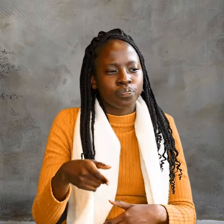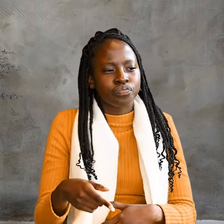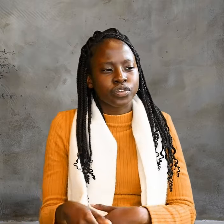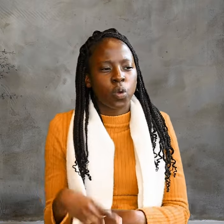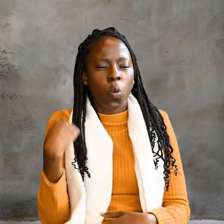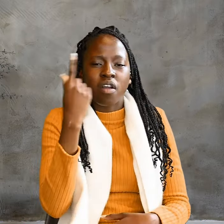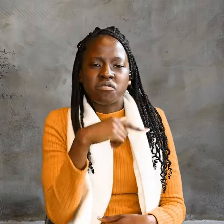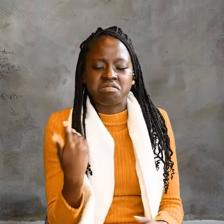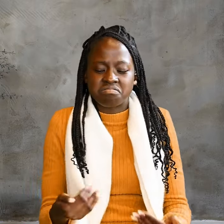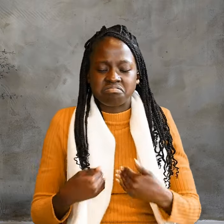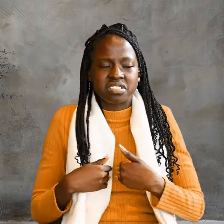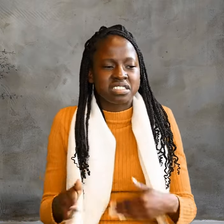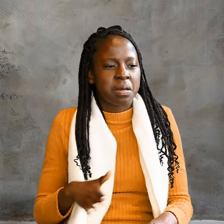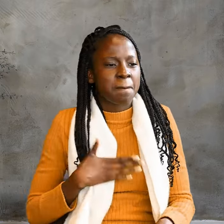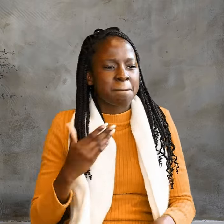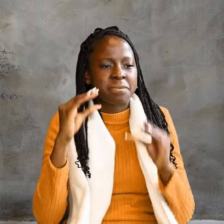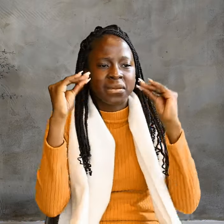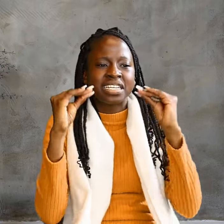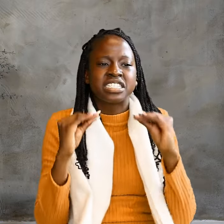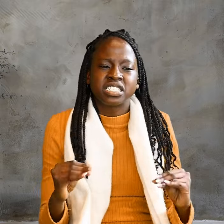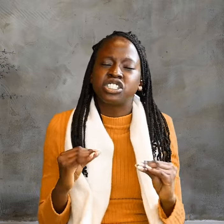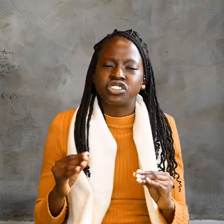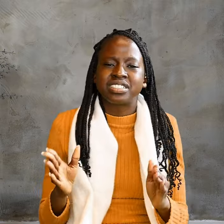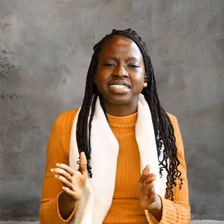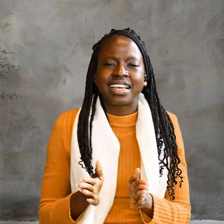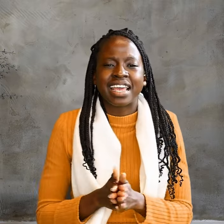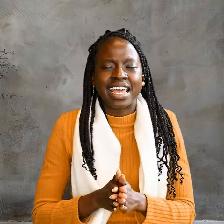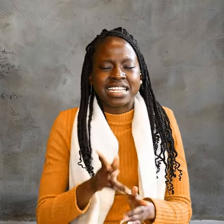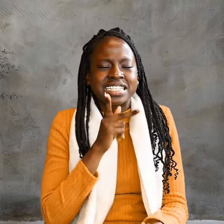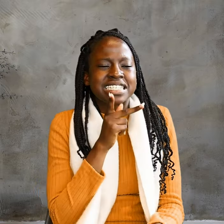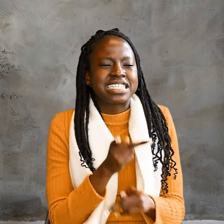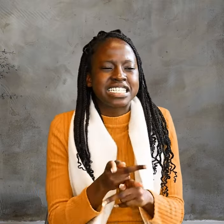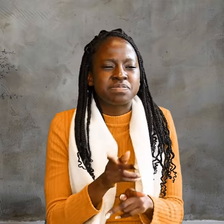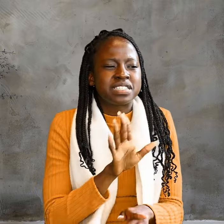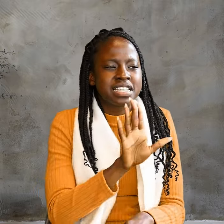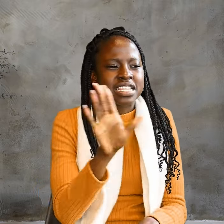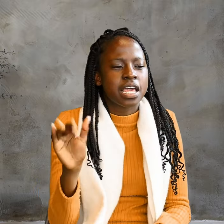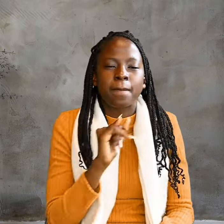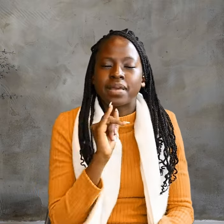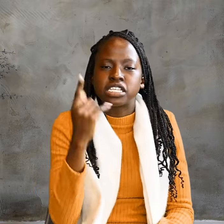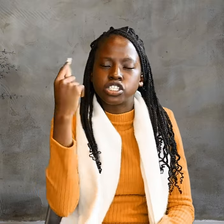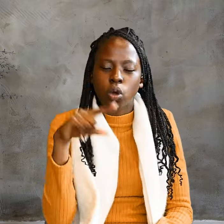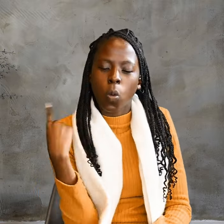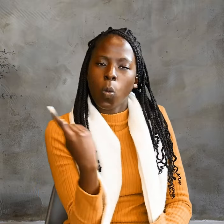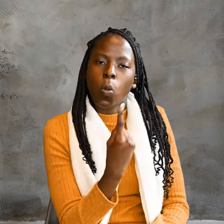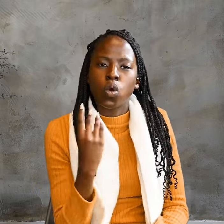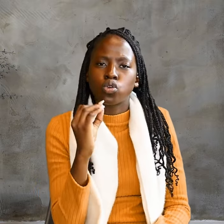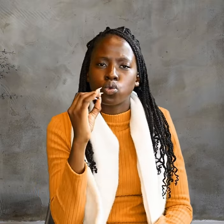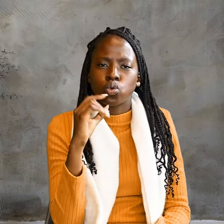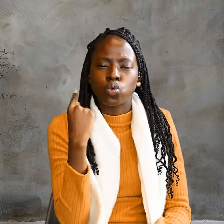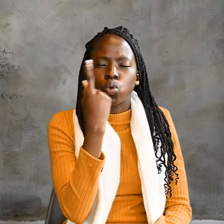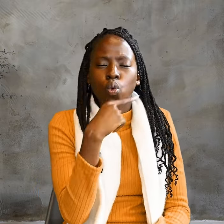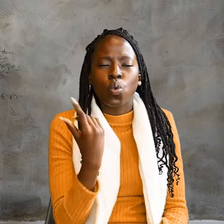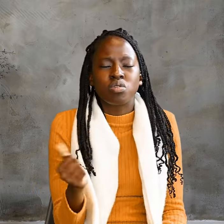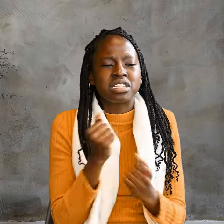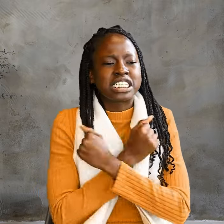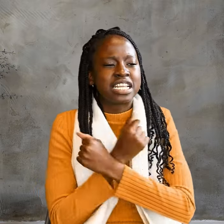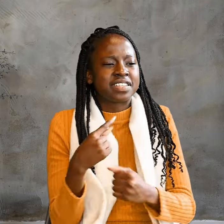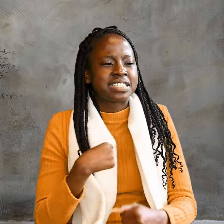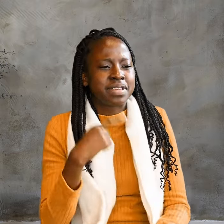Whoever has my commands and keeps them is the one who loves me. The one who loves